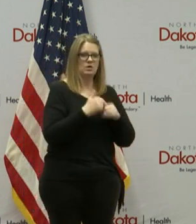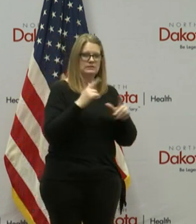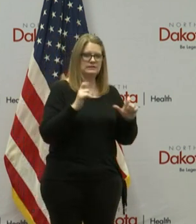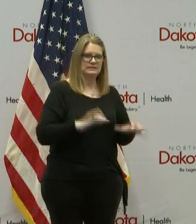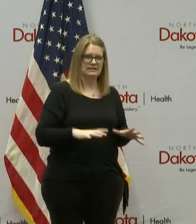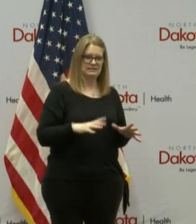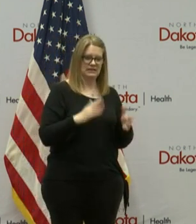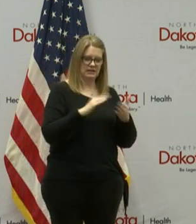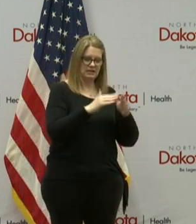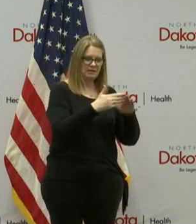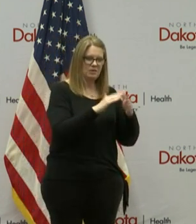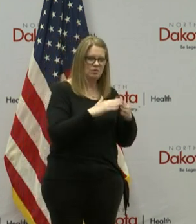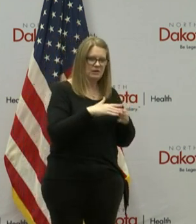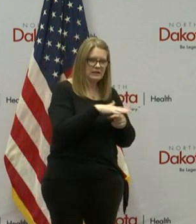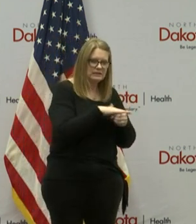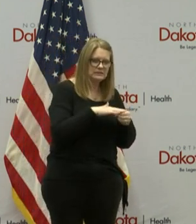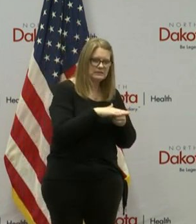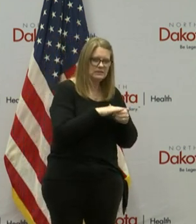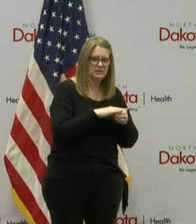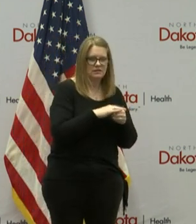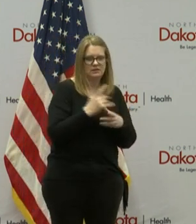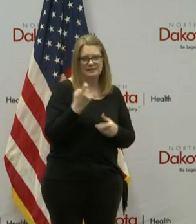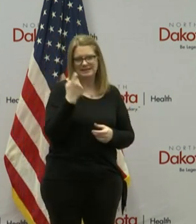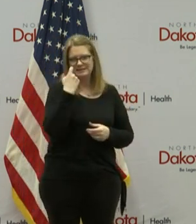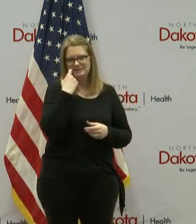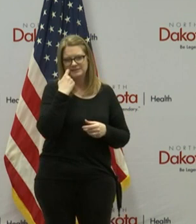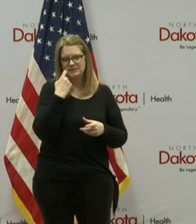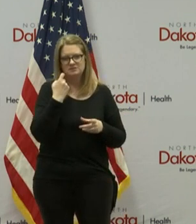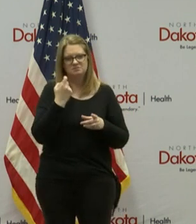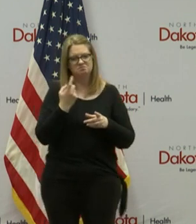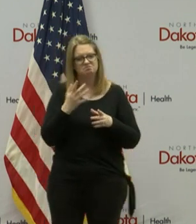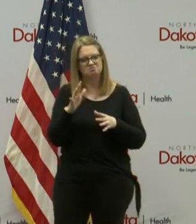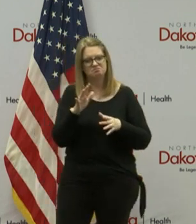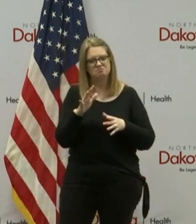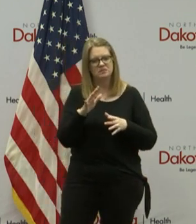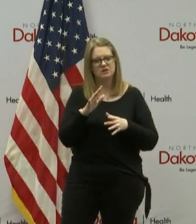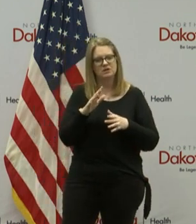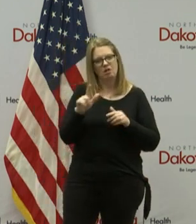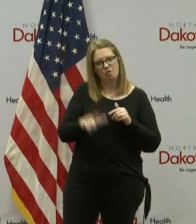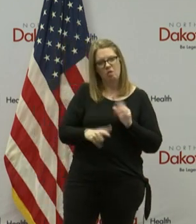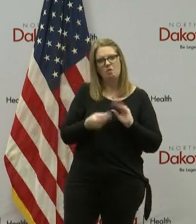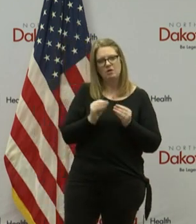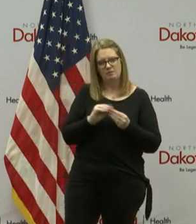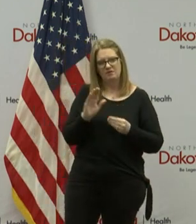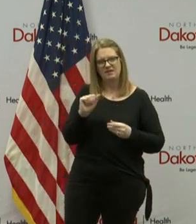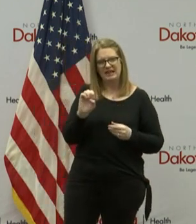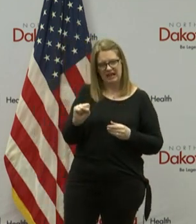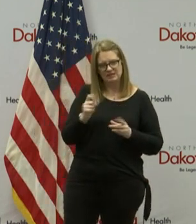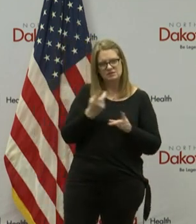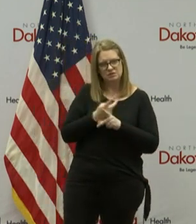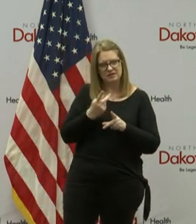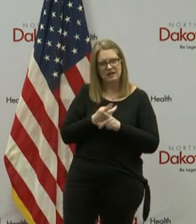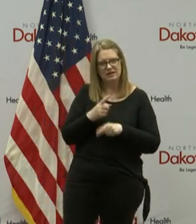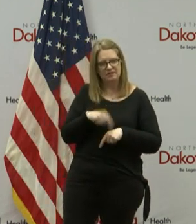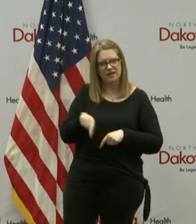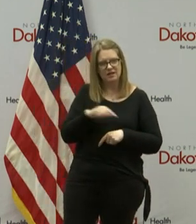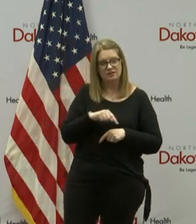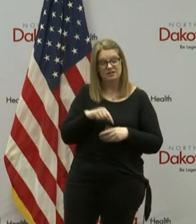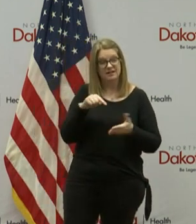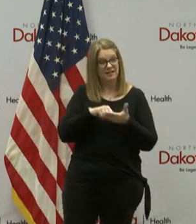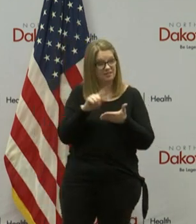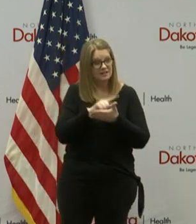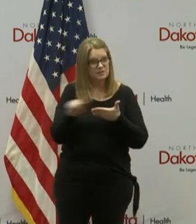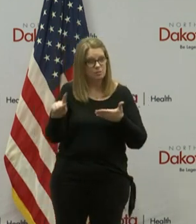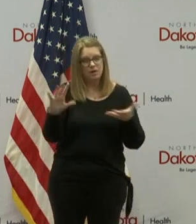in our communities. Until recently, we were managing a relatively low number of cases, but that changed this